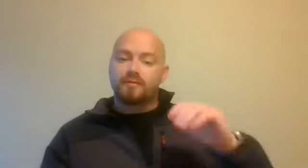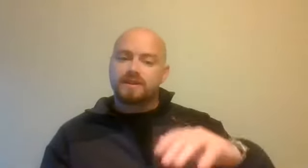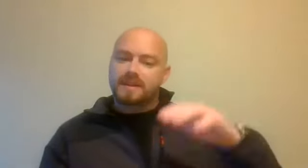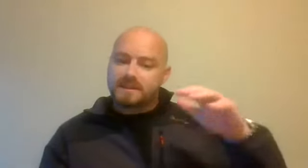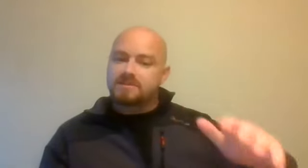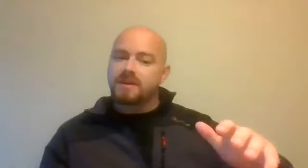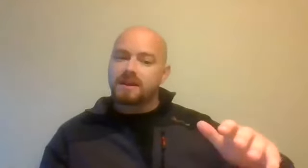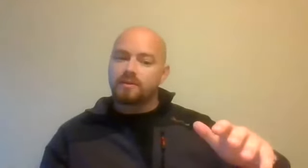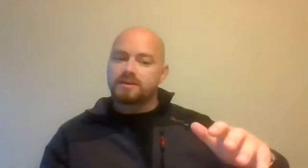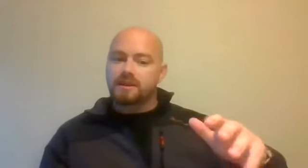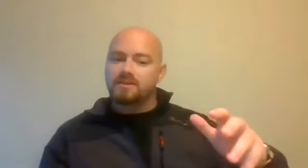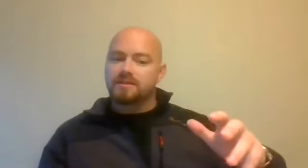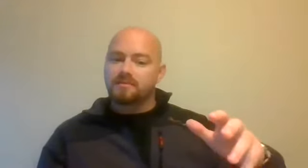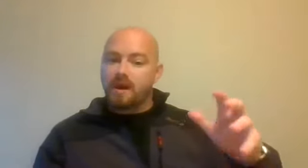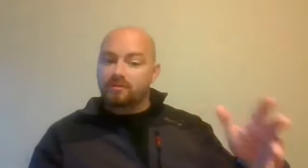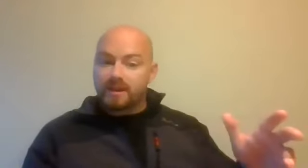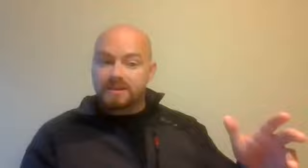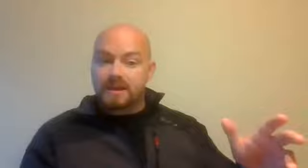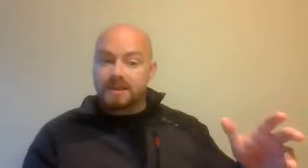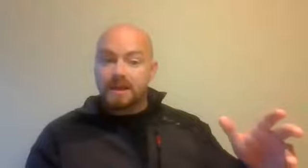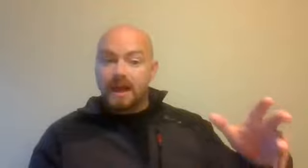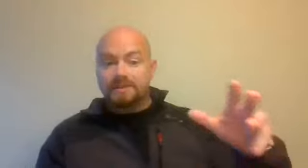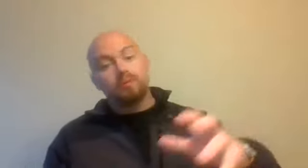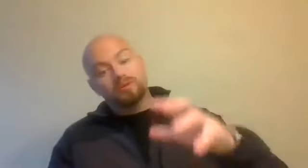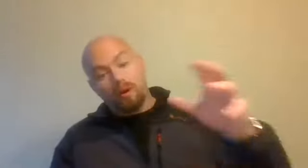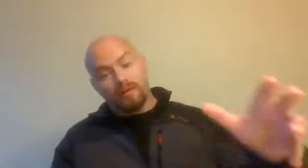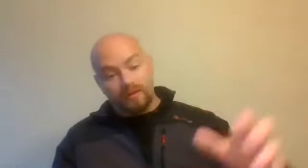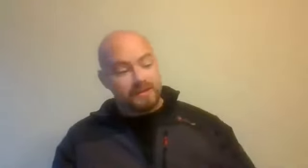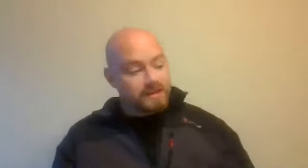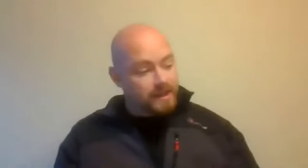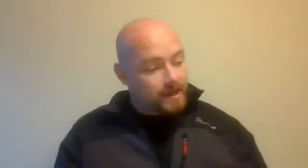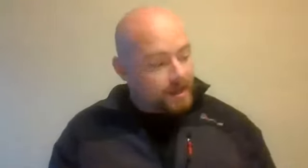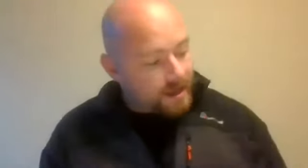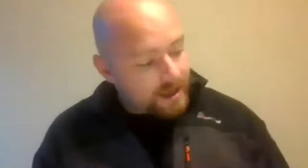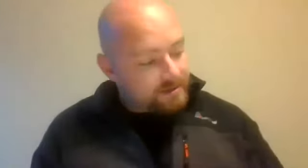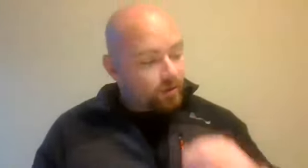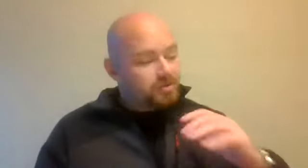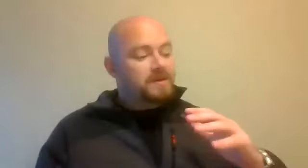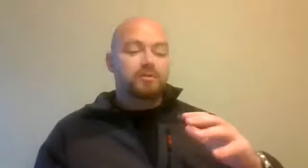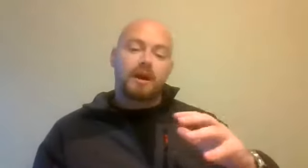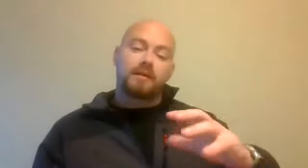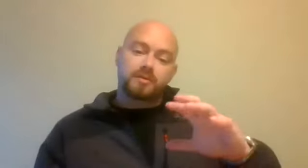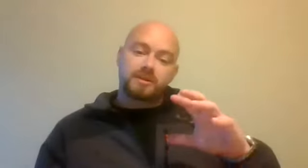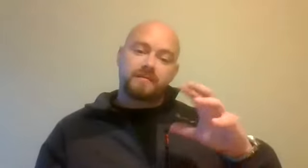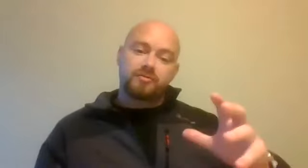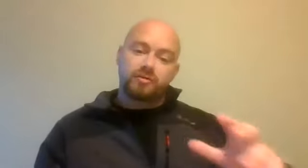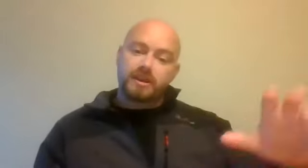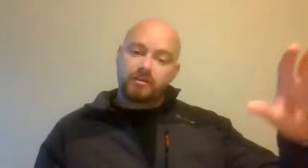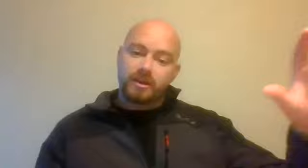risk and decision making, which is the concept of founded rationality, as opposed to perfect rationality. So I won't spend too long on that, but just to give an introduction, I'm going to